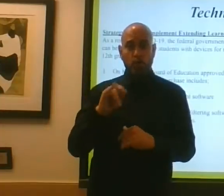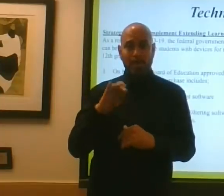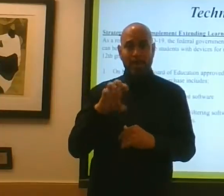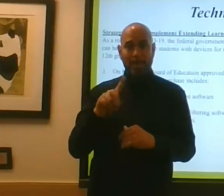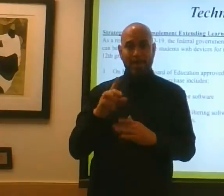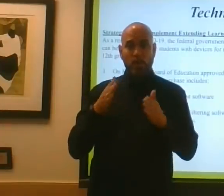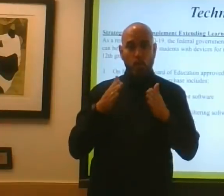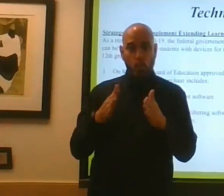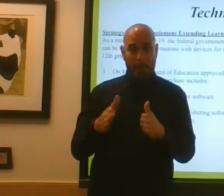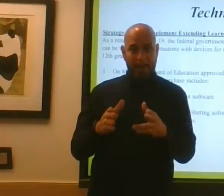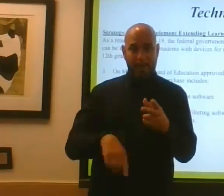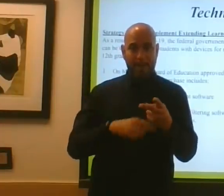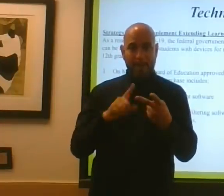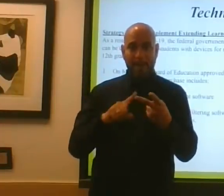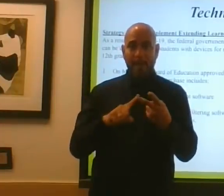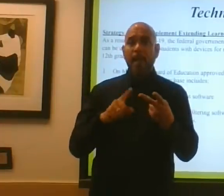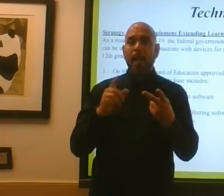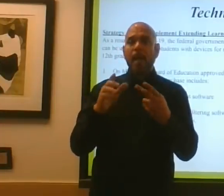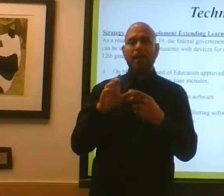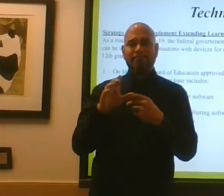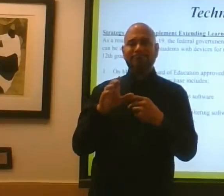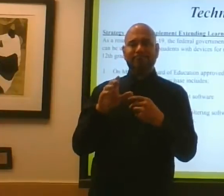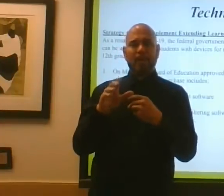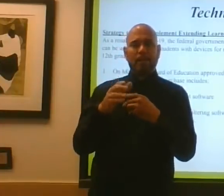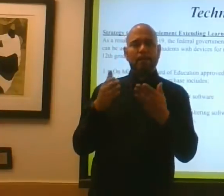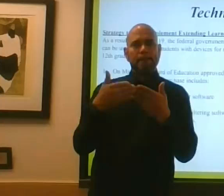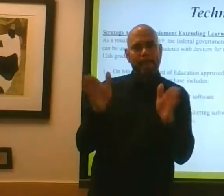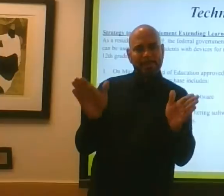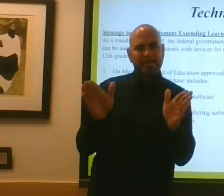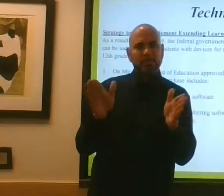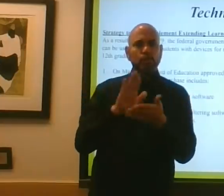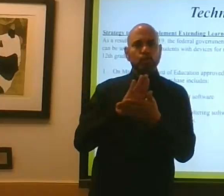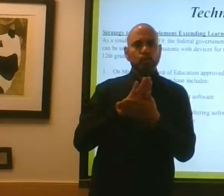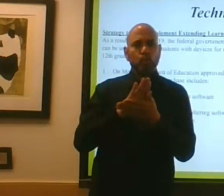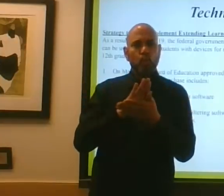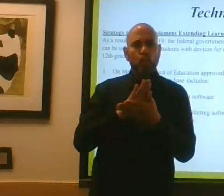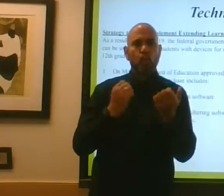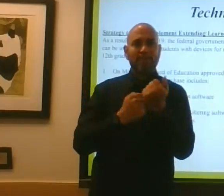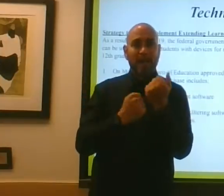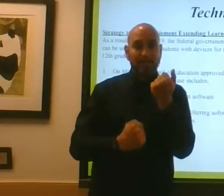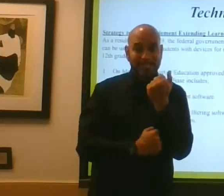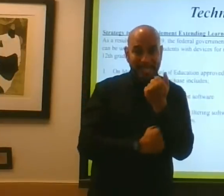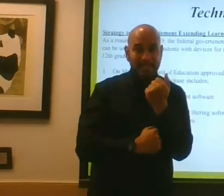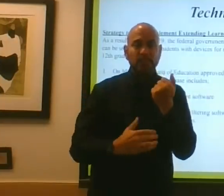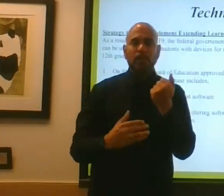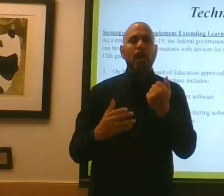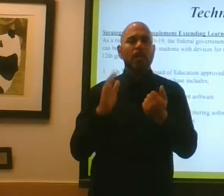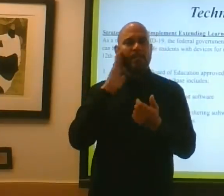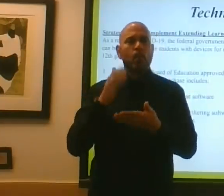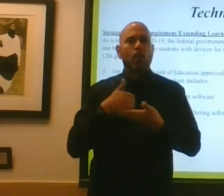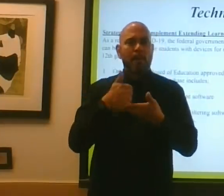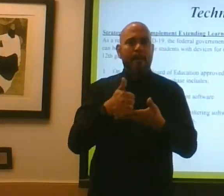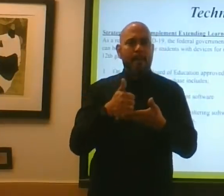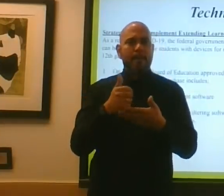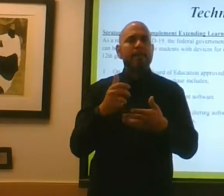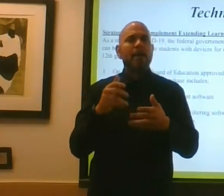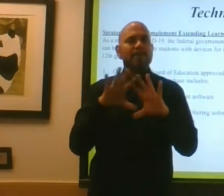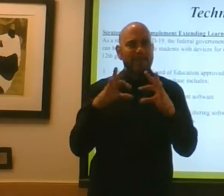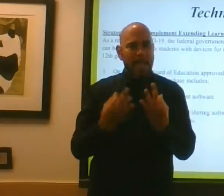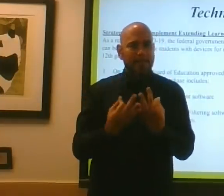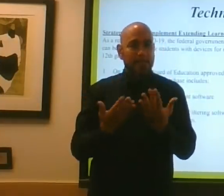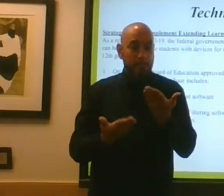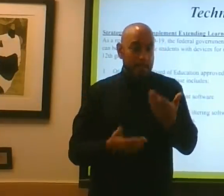County Public Schools Foundation. We have resources that we're using to help families that may not have internet access to have